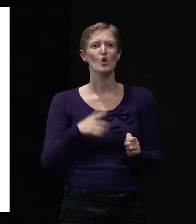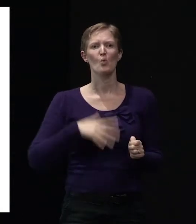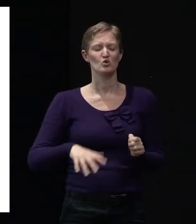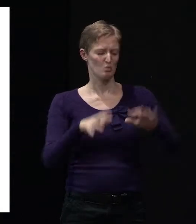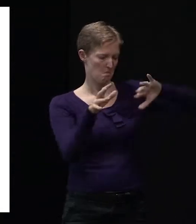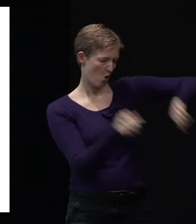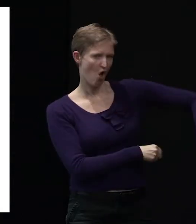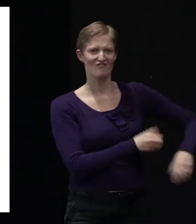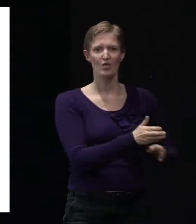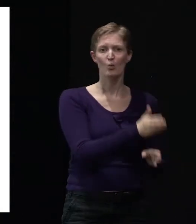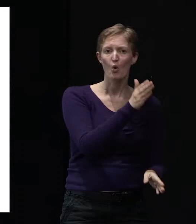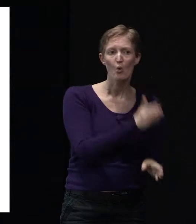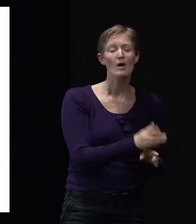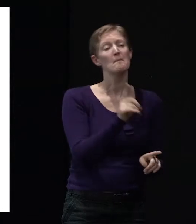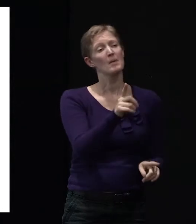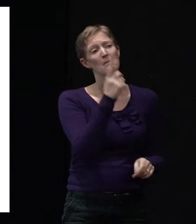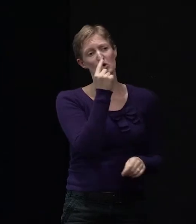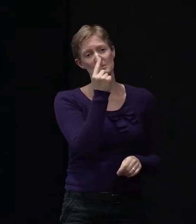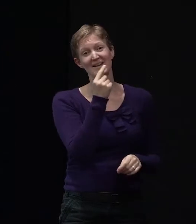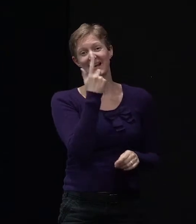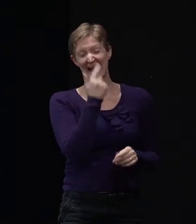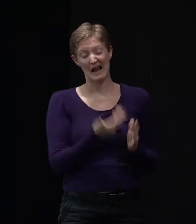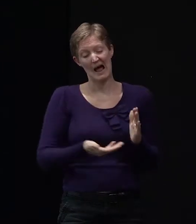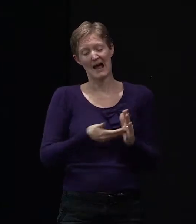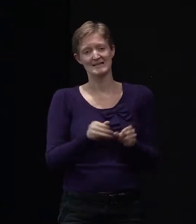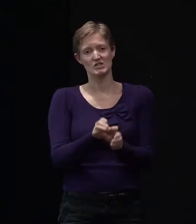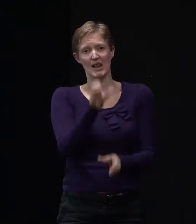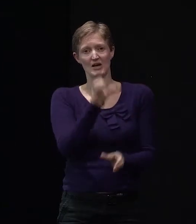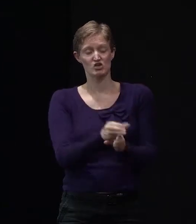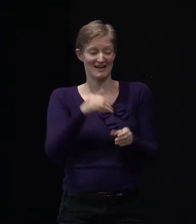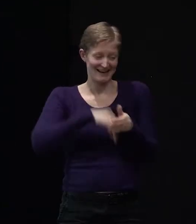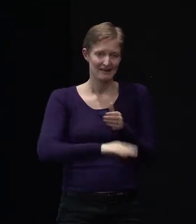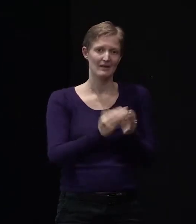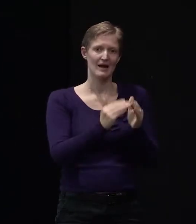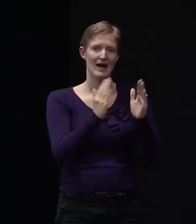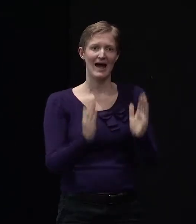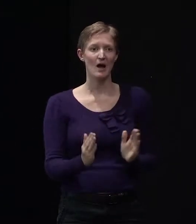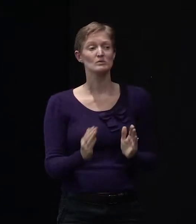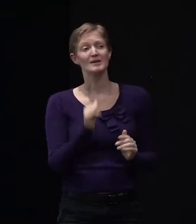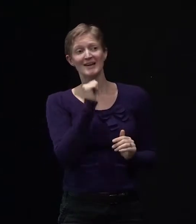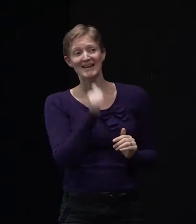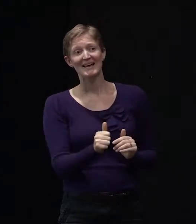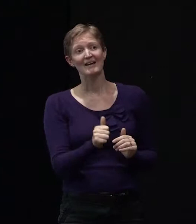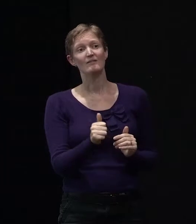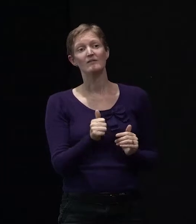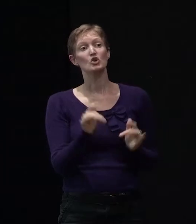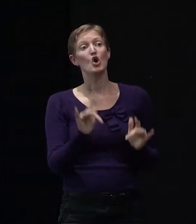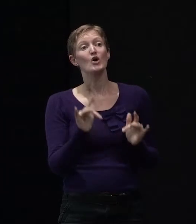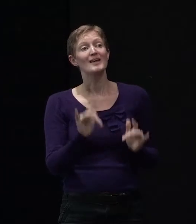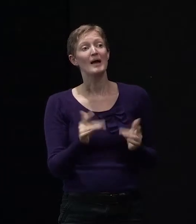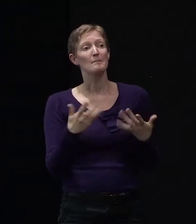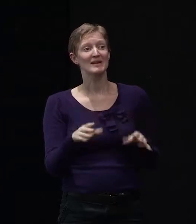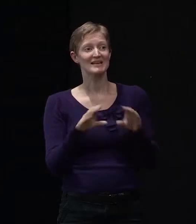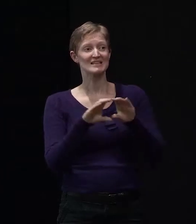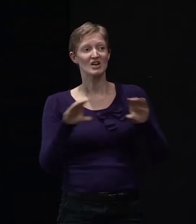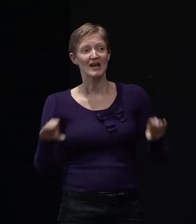off it. But there may be opportunities to insulate walls from the inside. And certainly don't forget, if you haven't done it, the ceilings and floors, because that